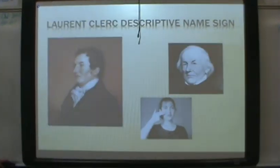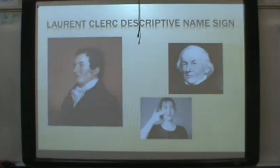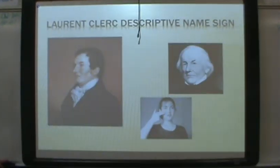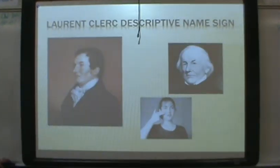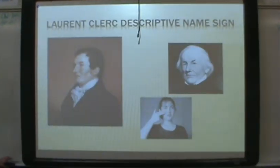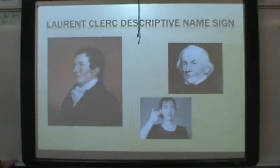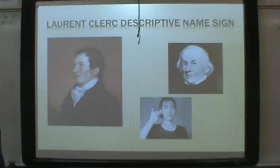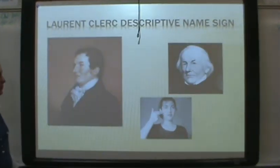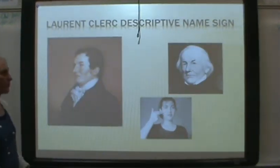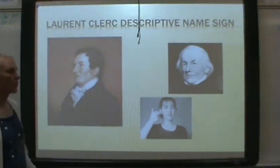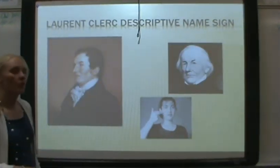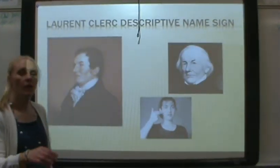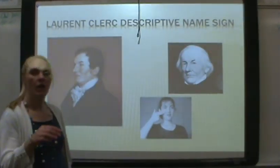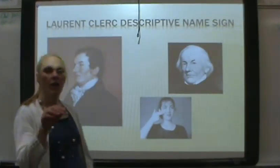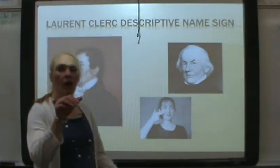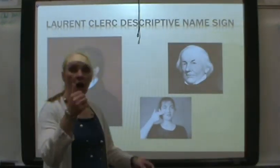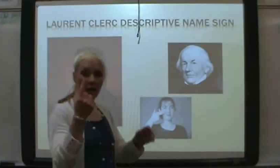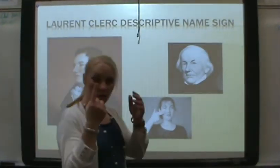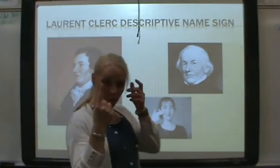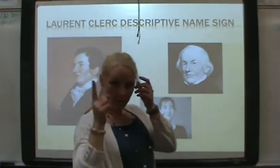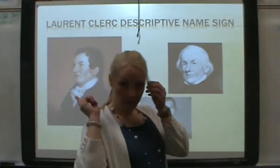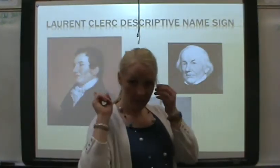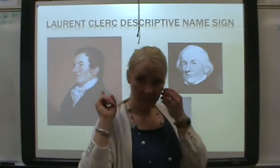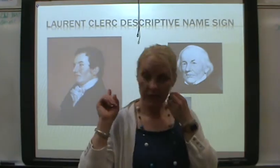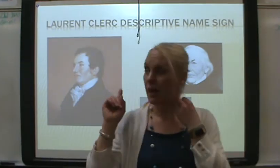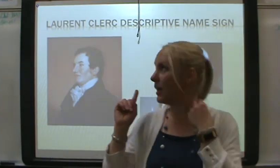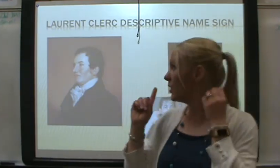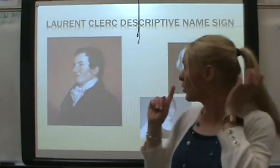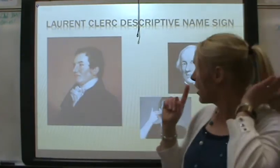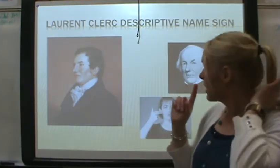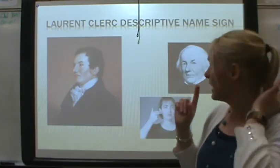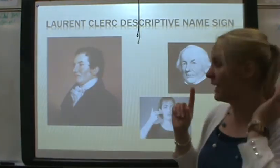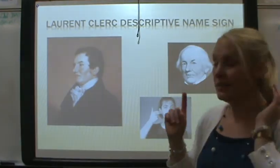Okay? Another one is, uh, Laurent Clerc.